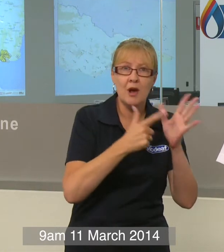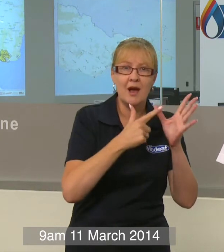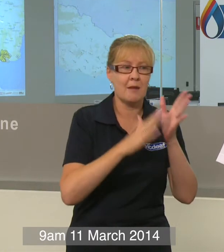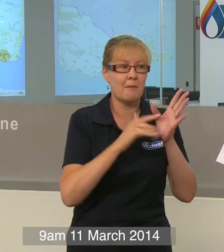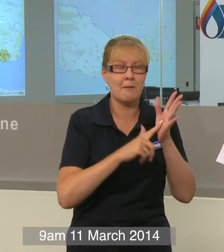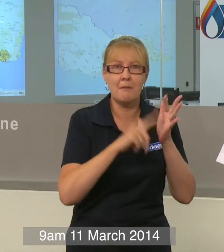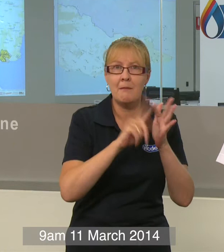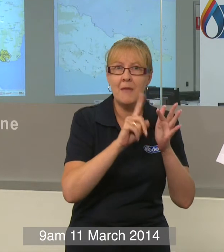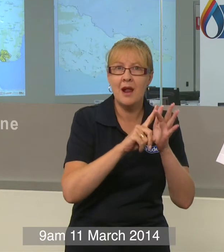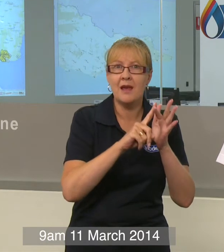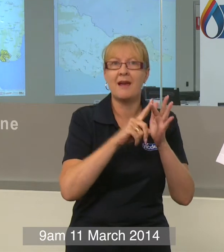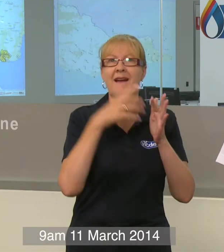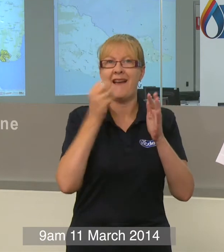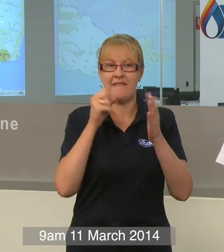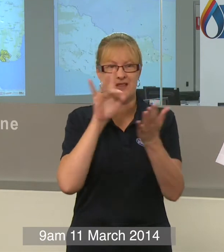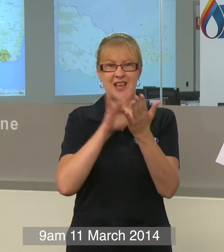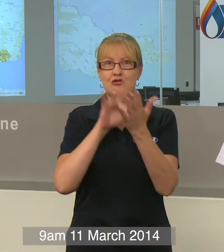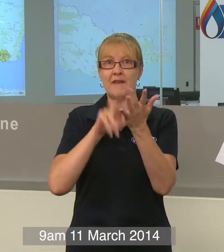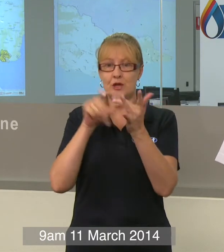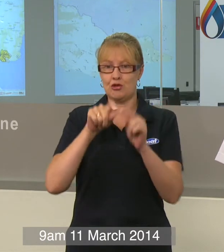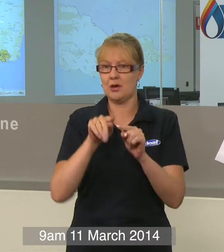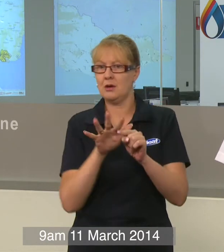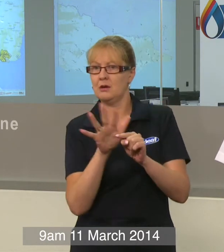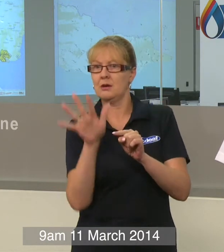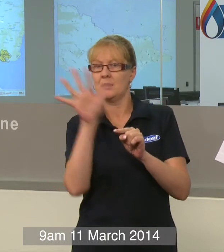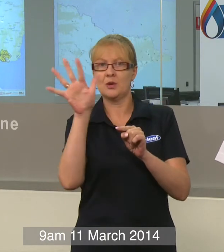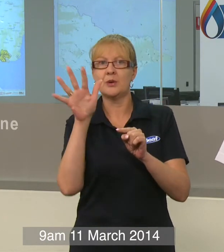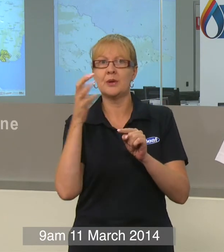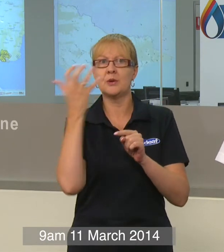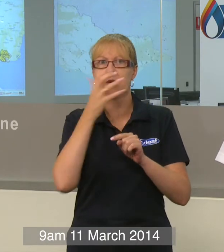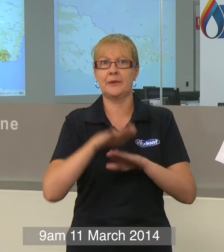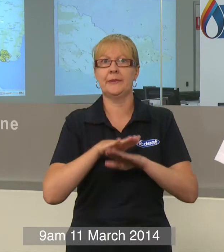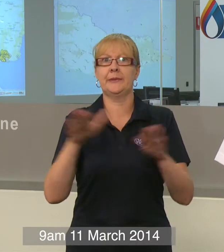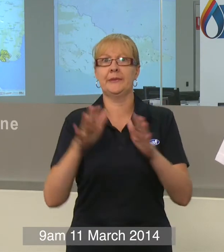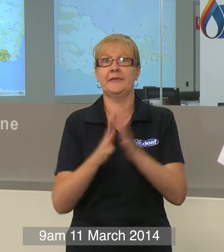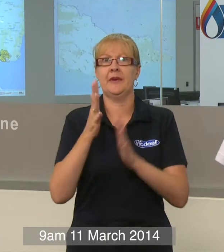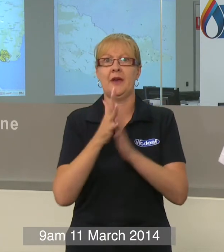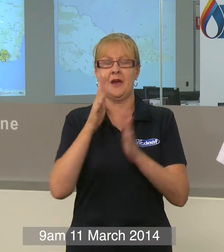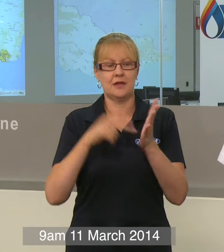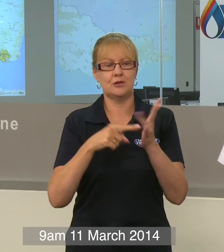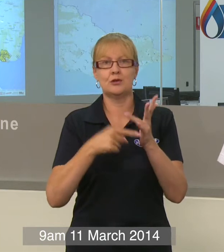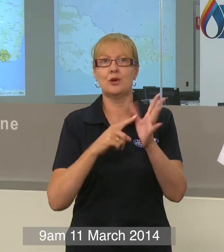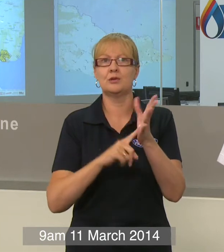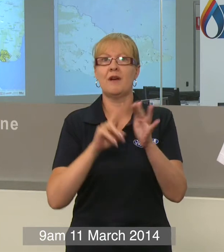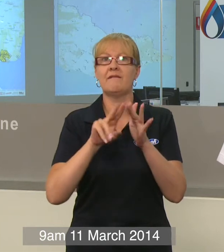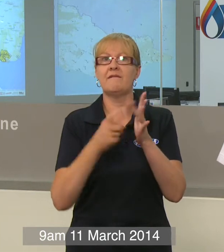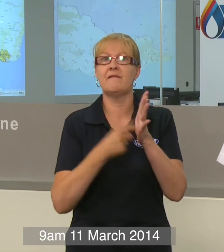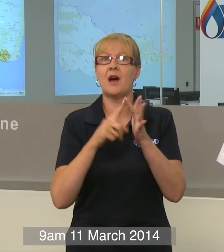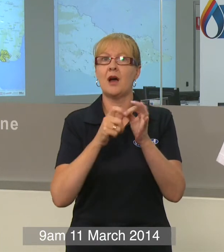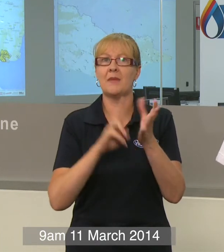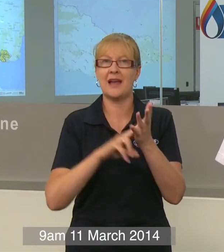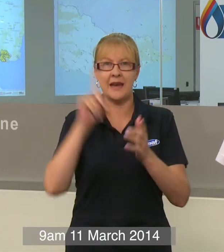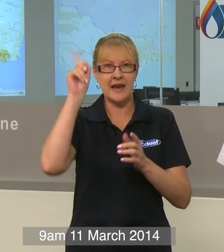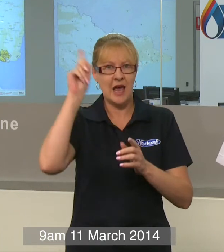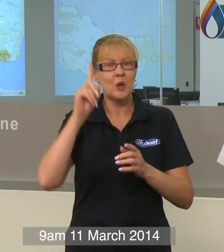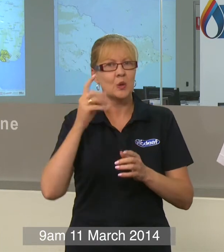districts which is the Mallee, Wimmera, South West and Central. It's very interesting that we're back into those grassland fire conditions again